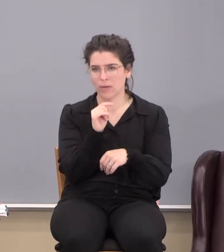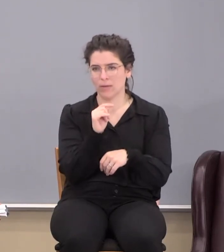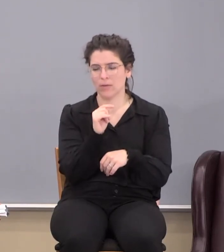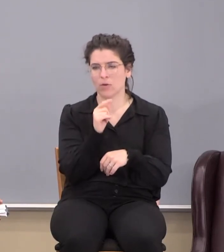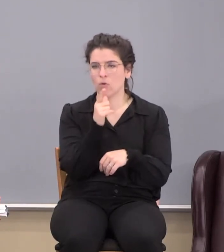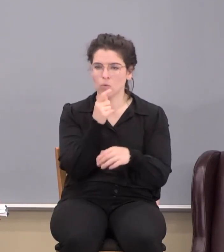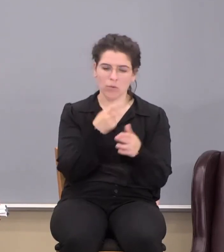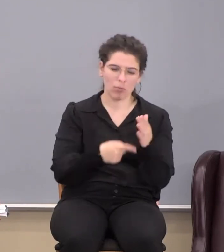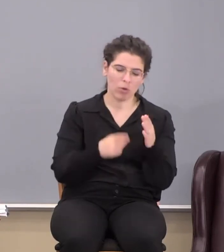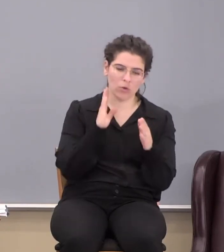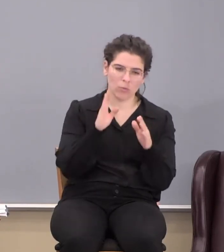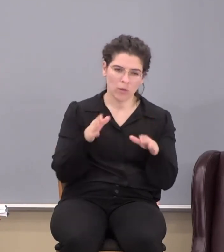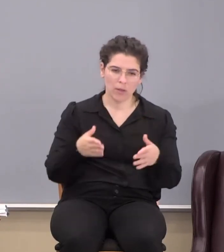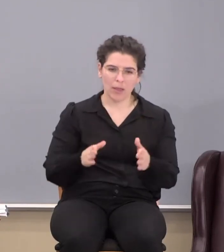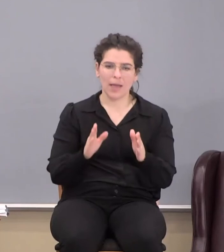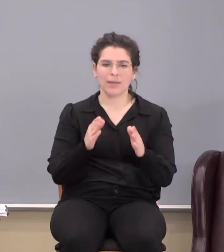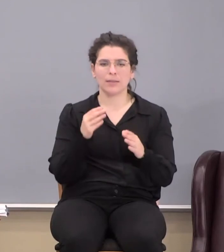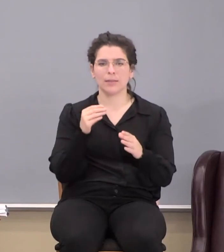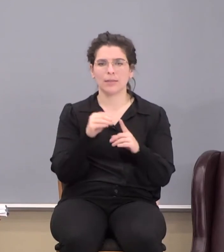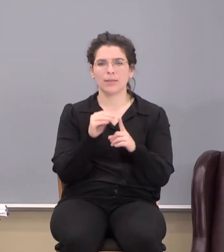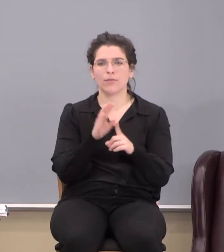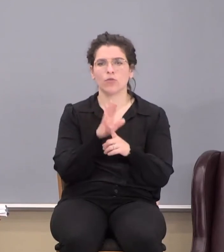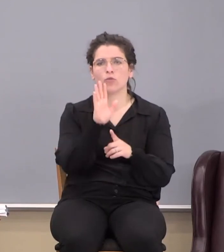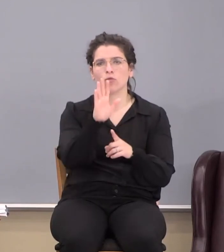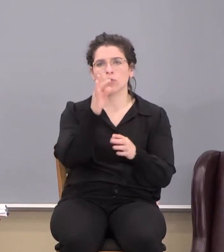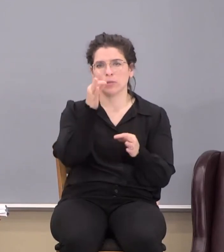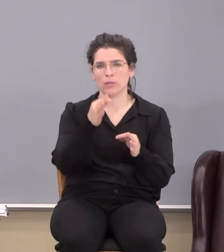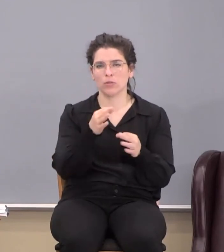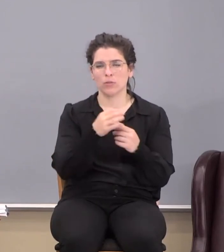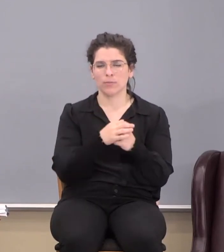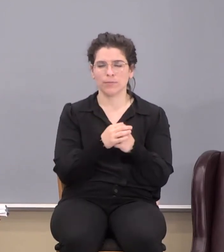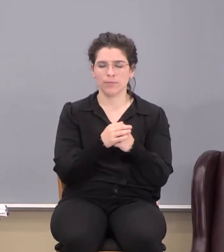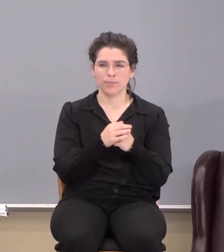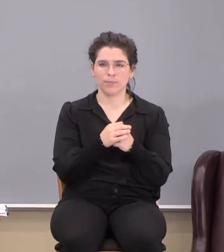or what you are going to let influence your decisions.